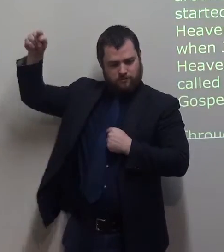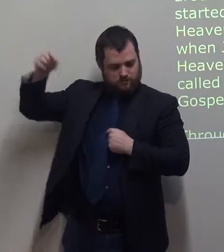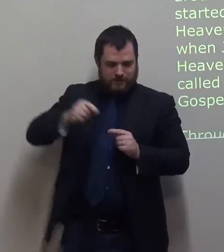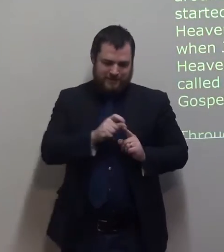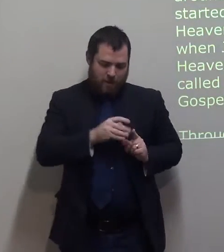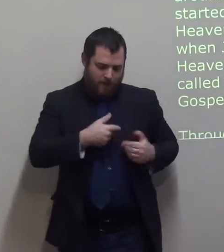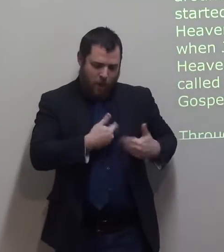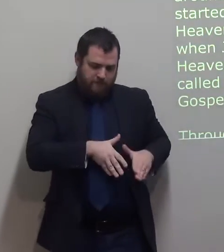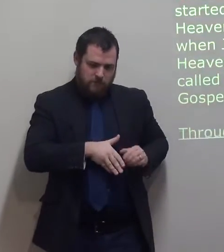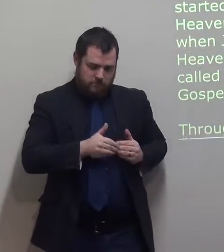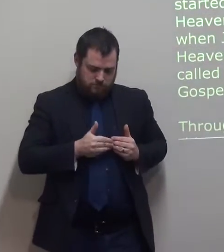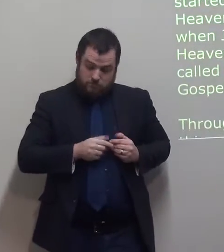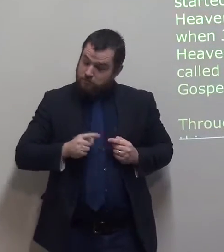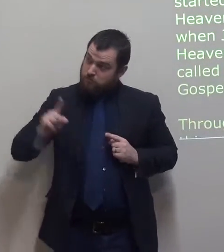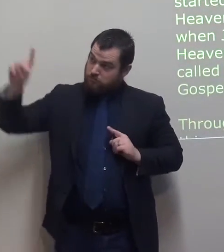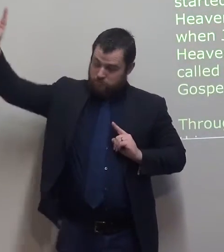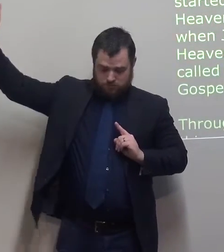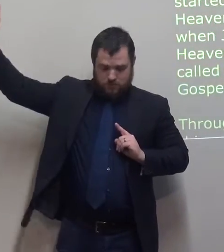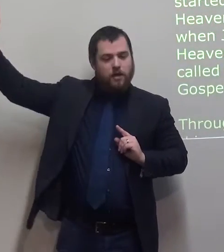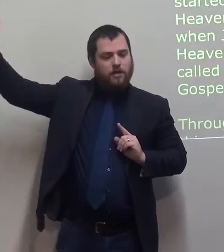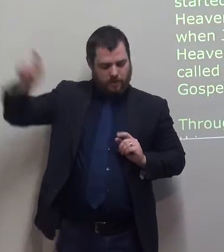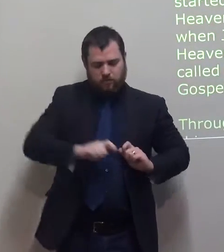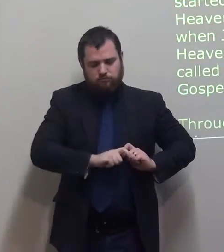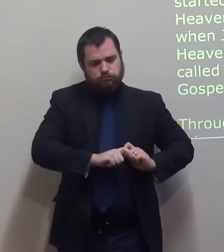The last days were finished when Jesus comes back from heaven.